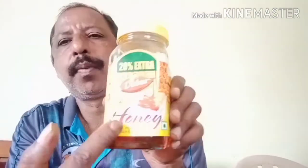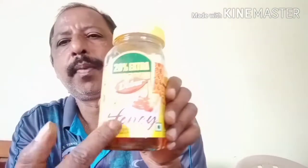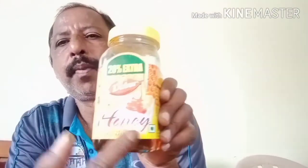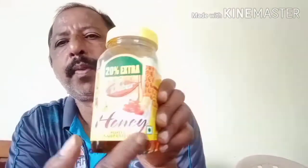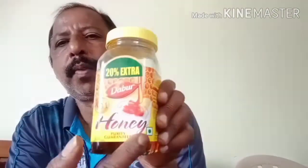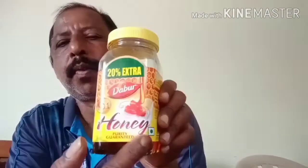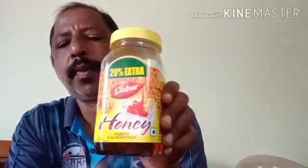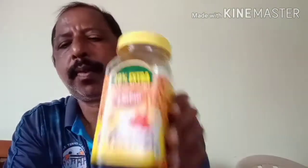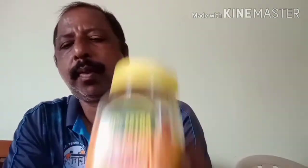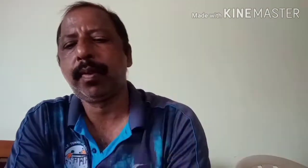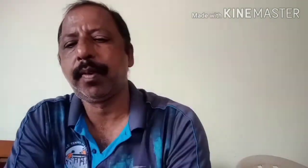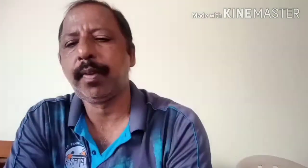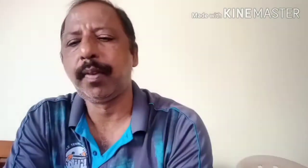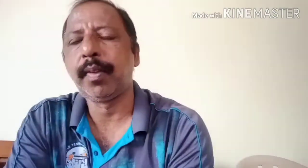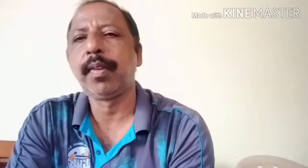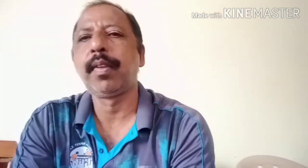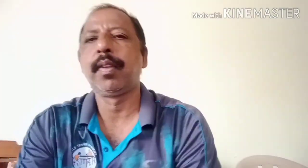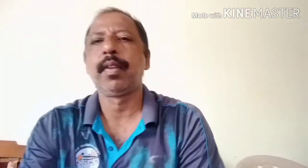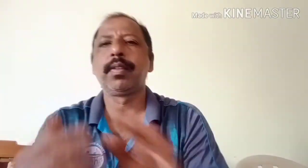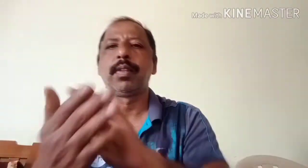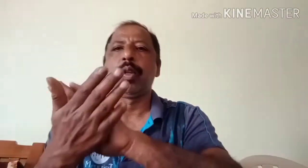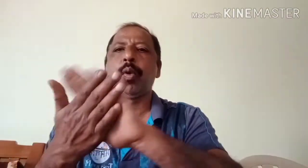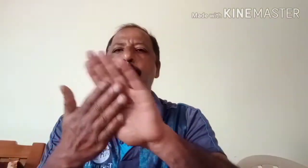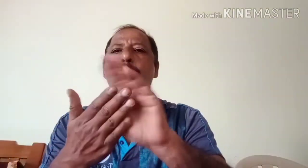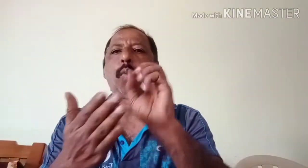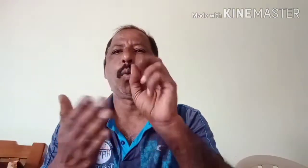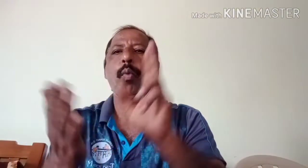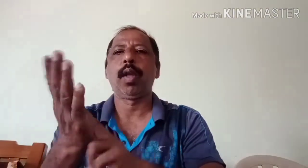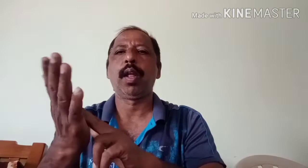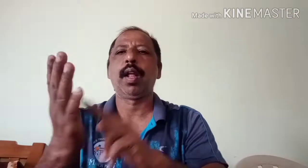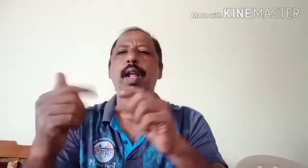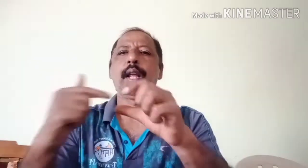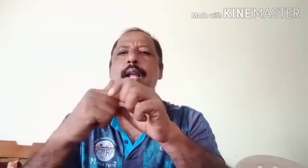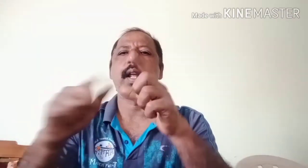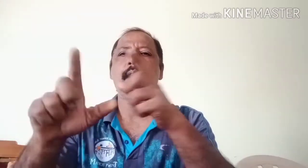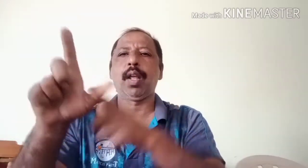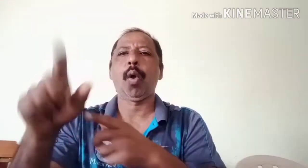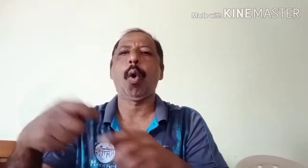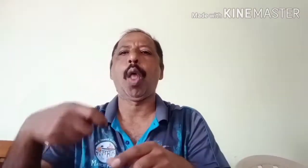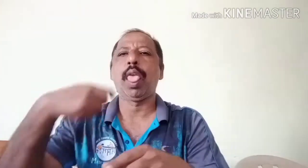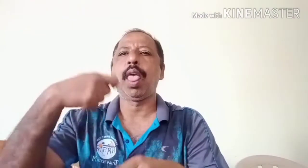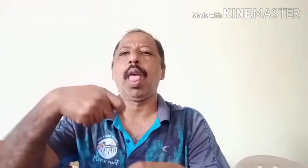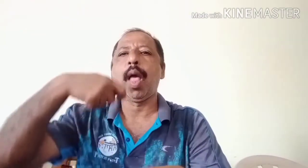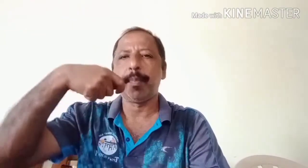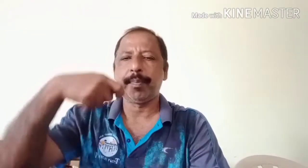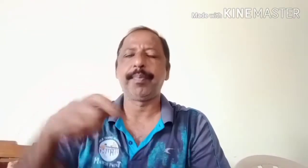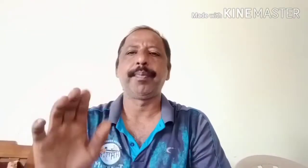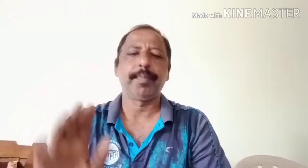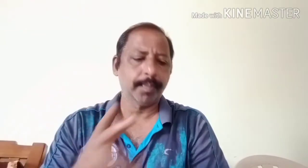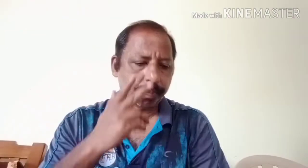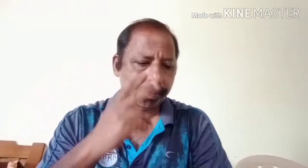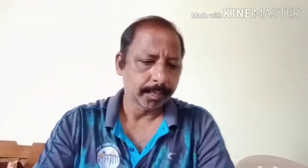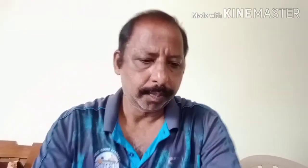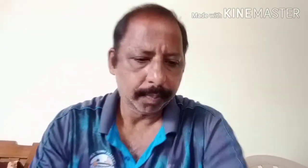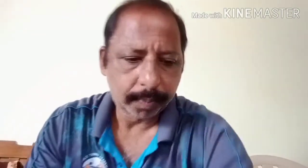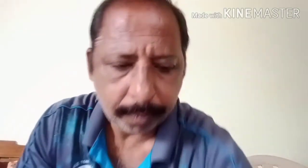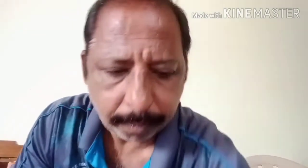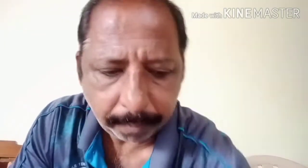on the case? It's entitled to choose the ethnicity. Any lawyer belonging to any party, for example, I am a